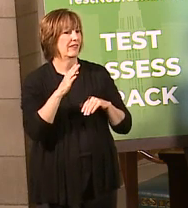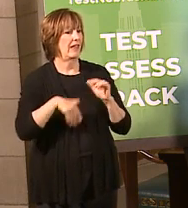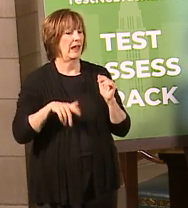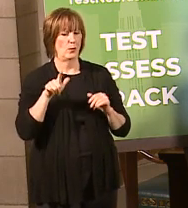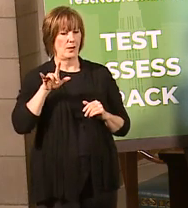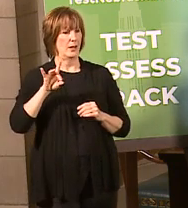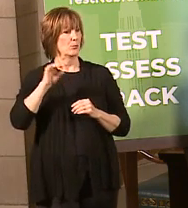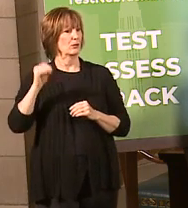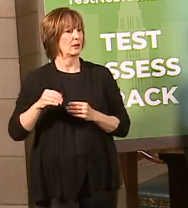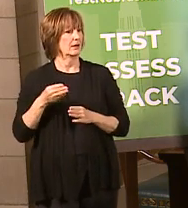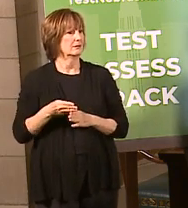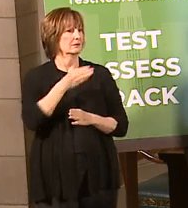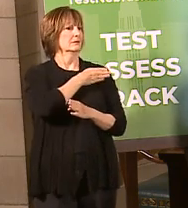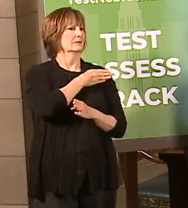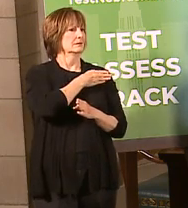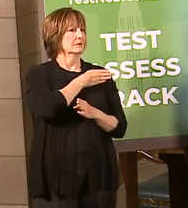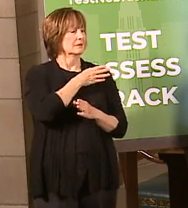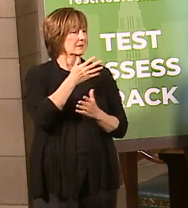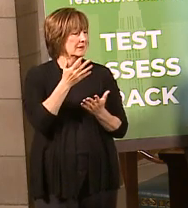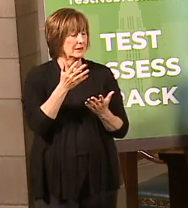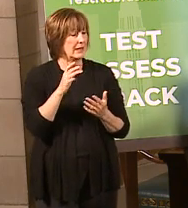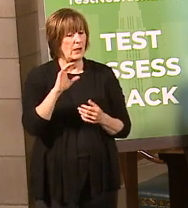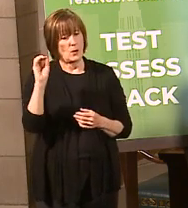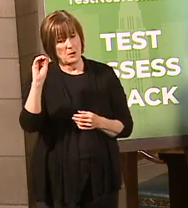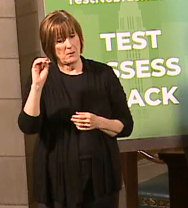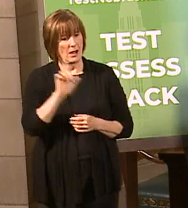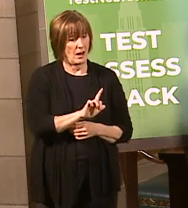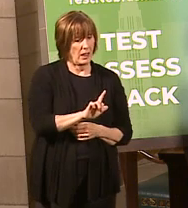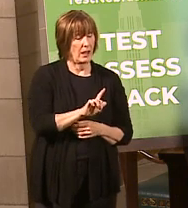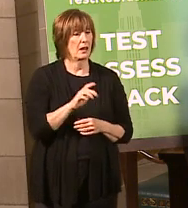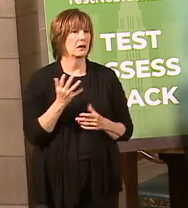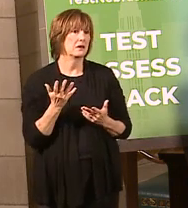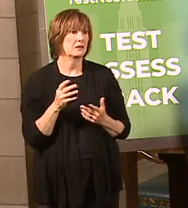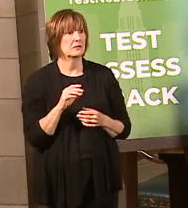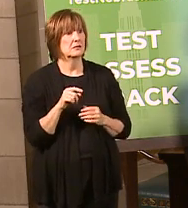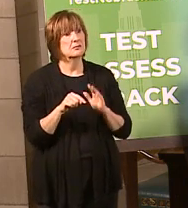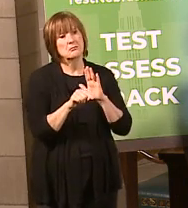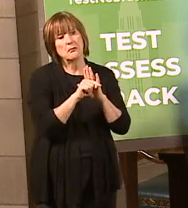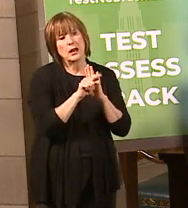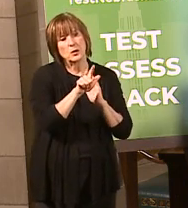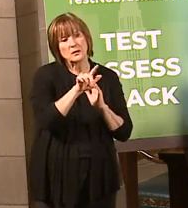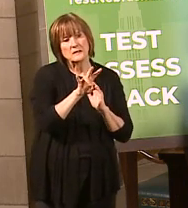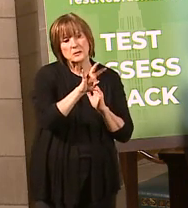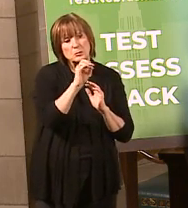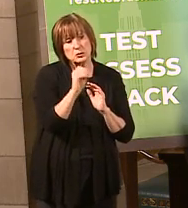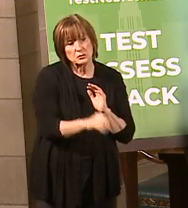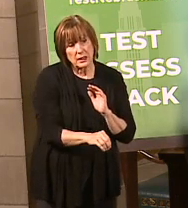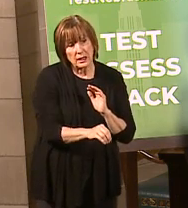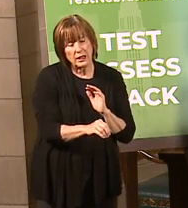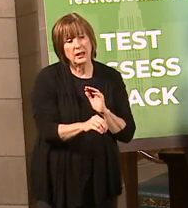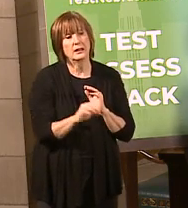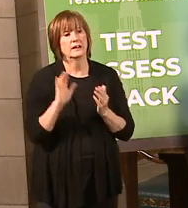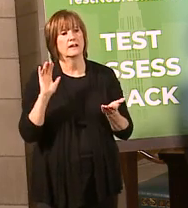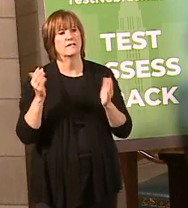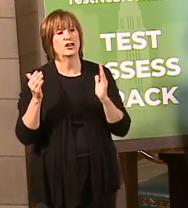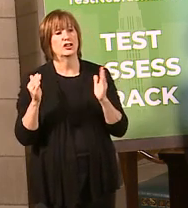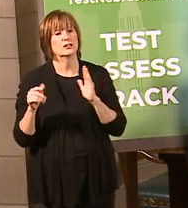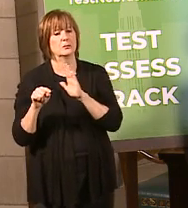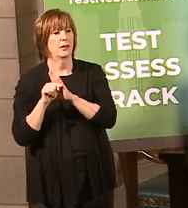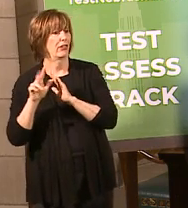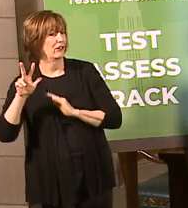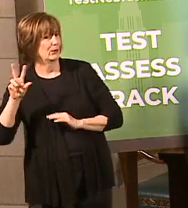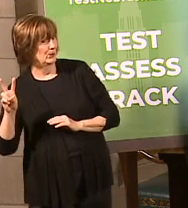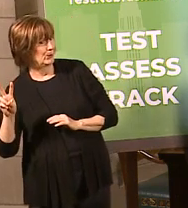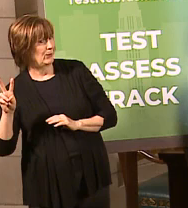the 28 percent we were the week before. Omaha and Lincoln were at minus 27 percent from the baseline versus minus